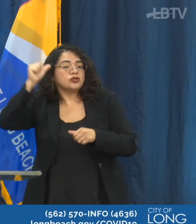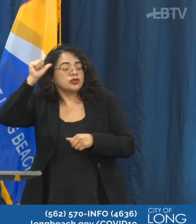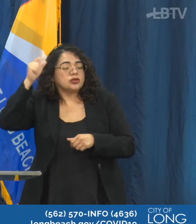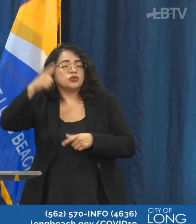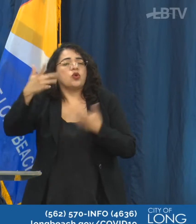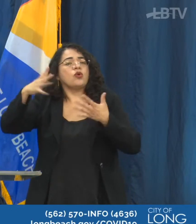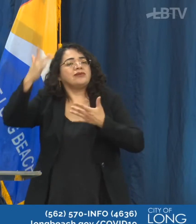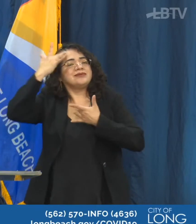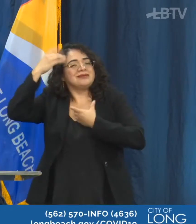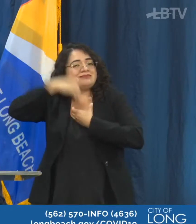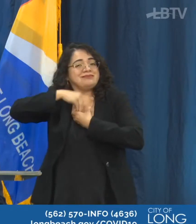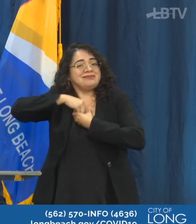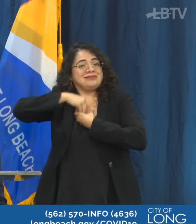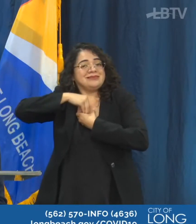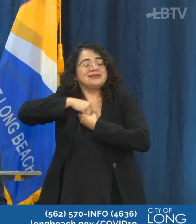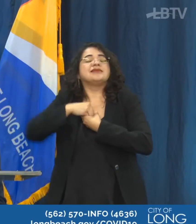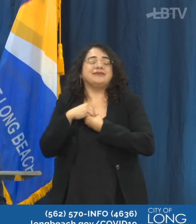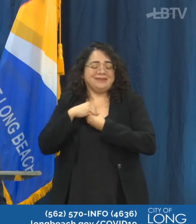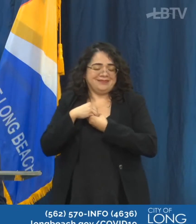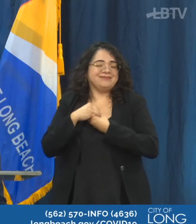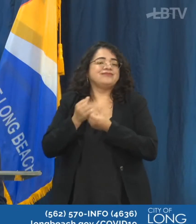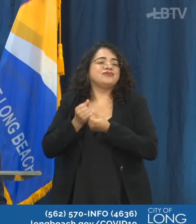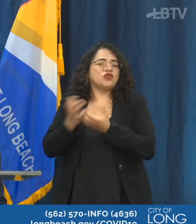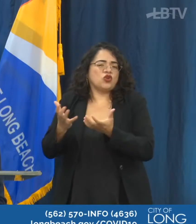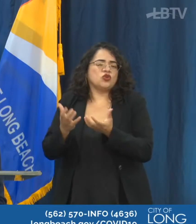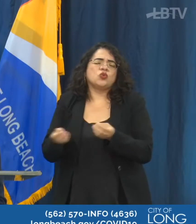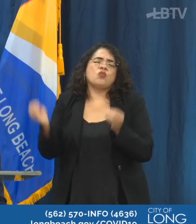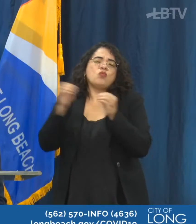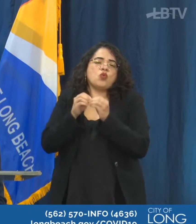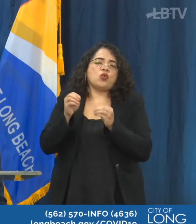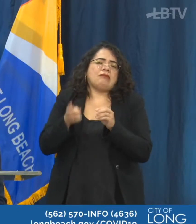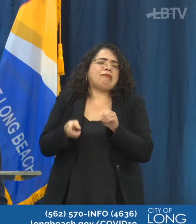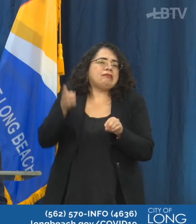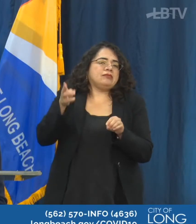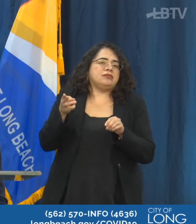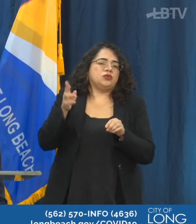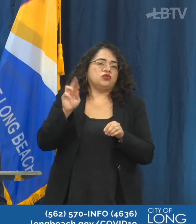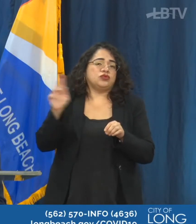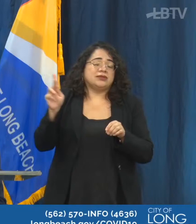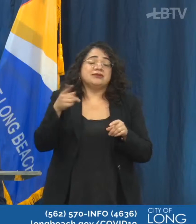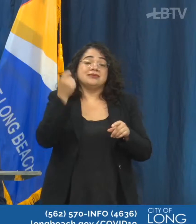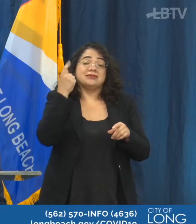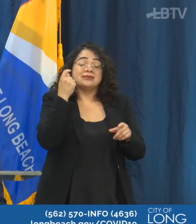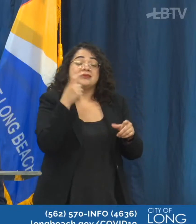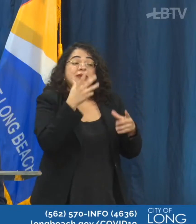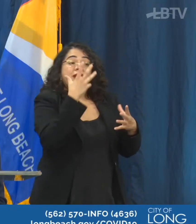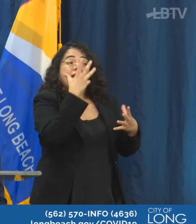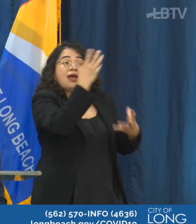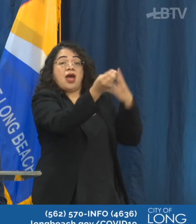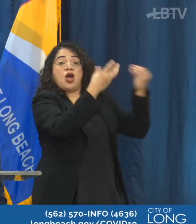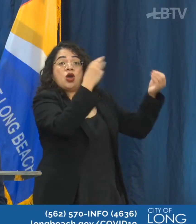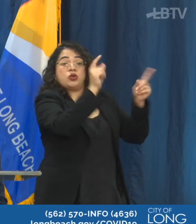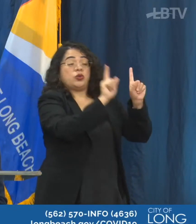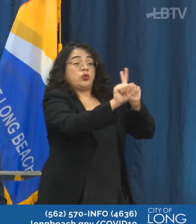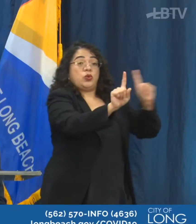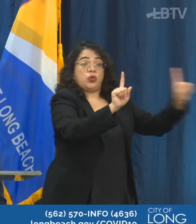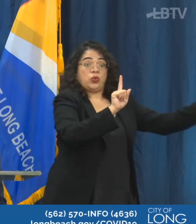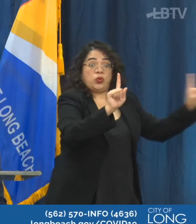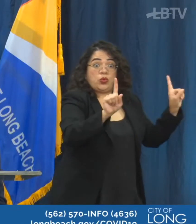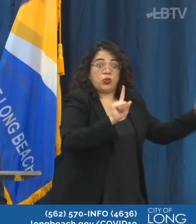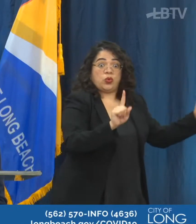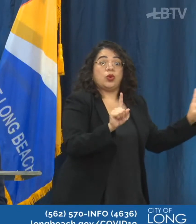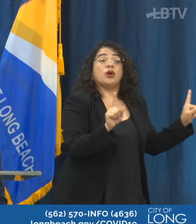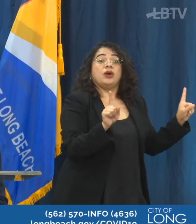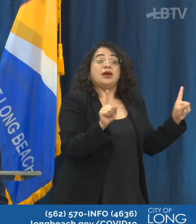underlying medical conditions. Indoor spaces are more risky than outdoor spaces where it might be harder to keep people apart and where there's less ventilation.